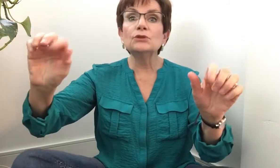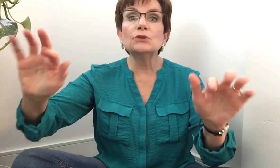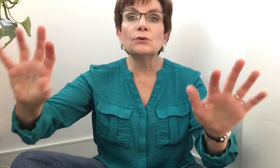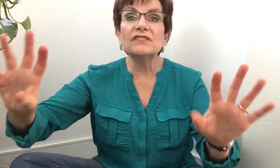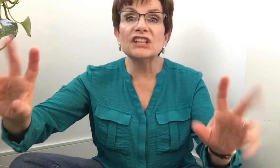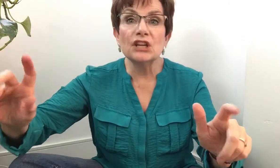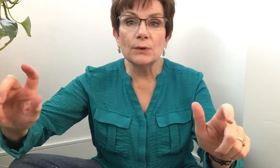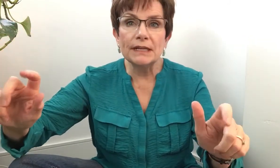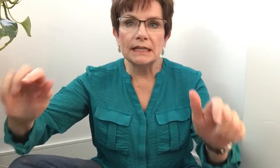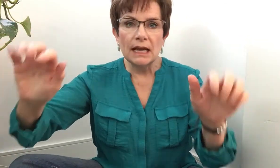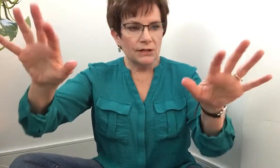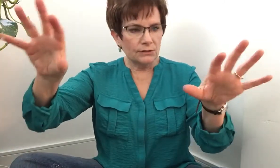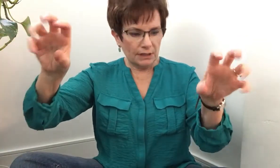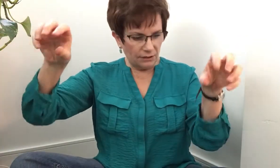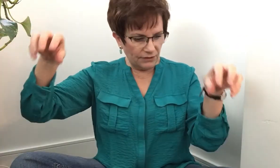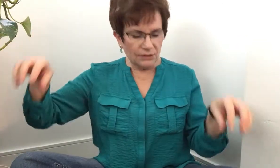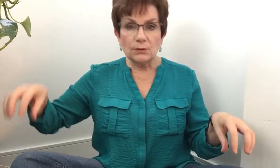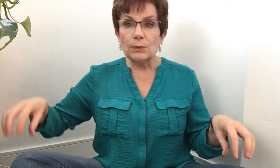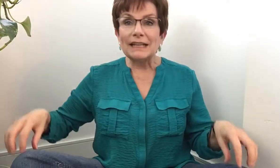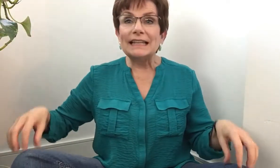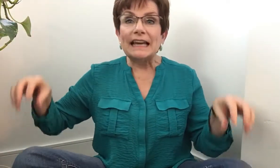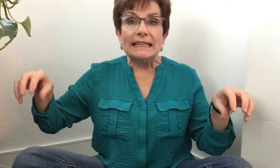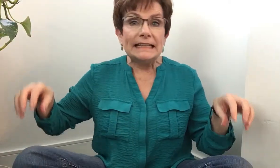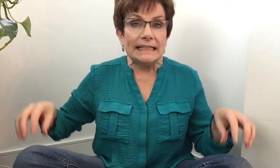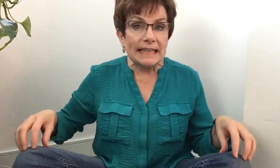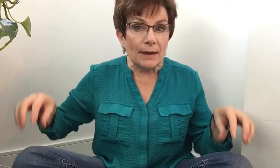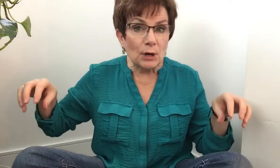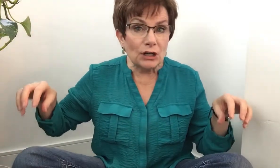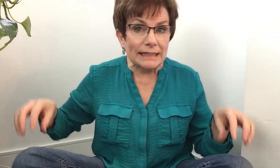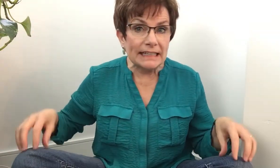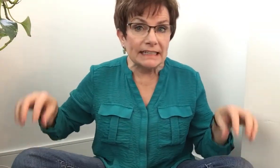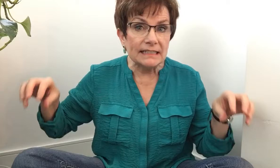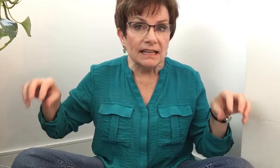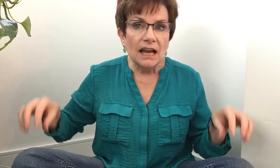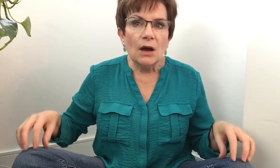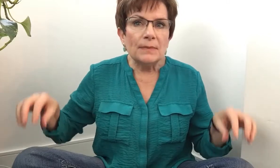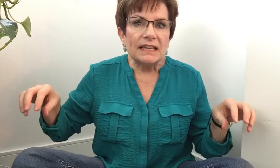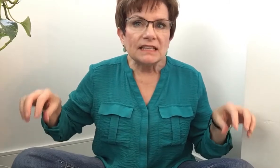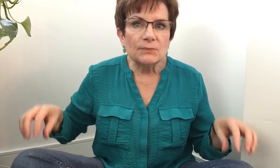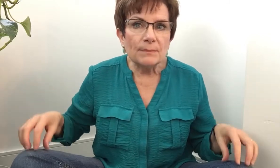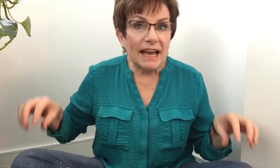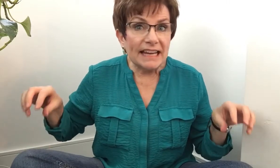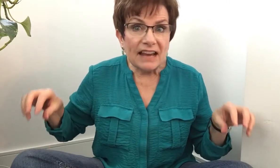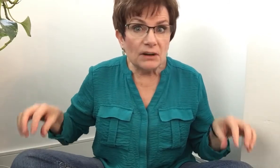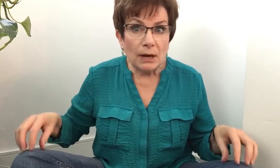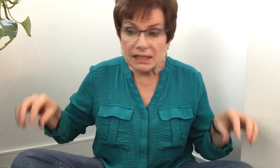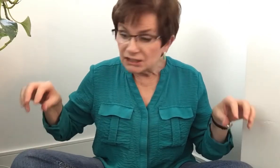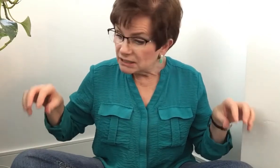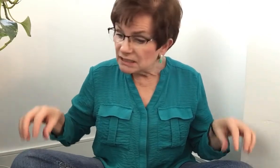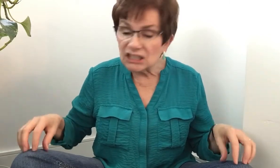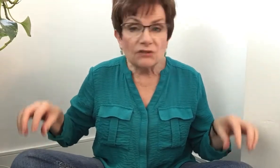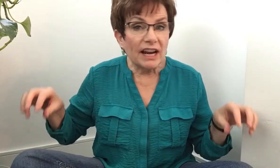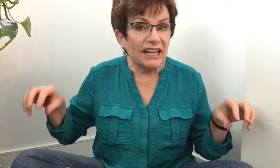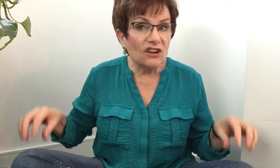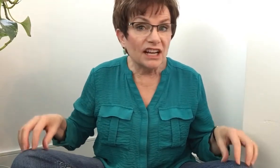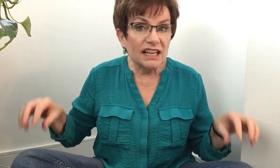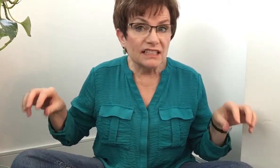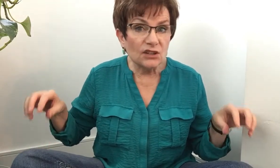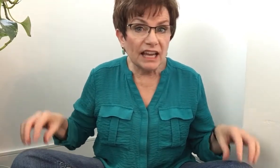you don't even know it. So take your fingers, and we're going to lightly tap our knees, because we might have a bug just sitting right here on us, okay?